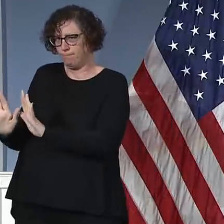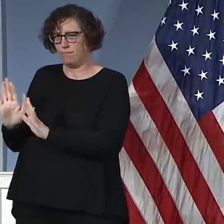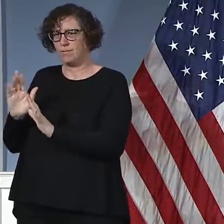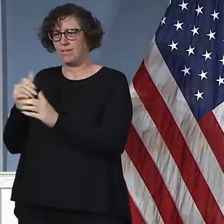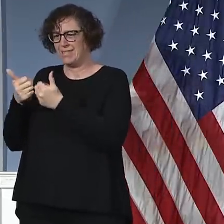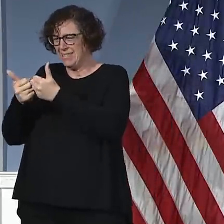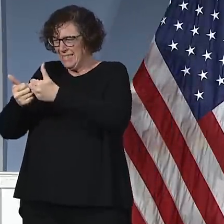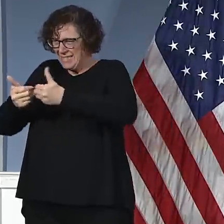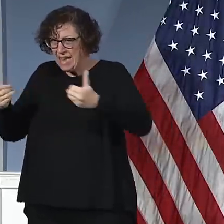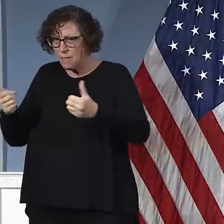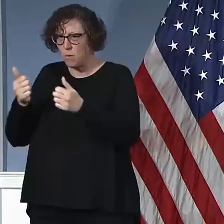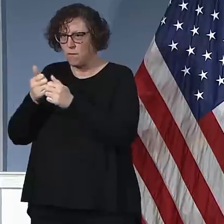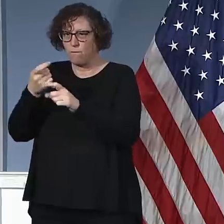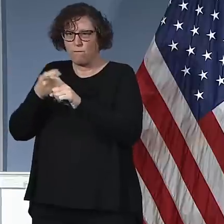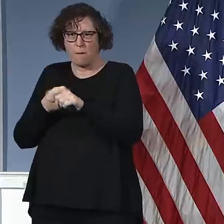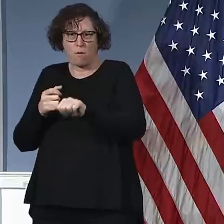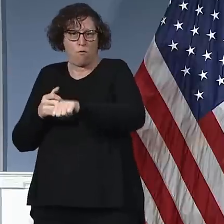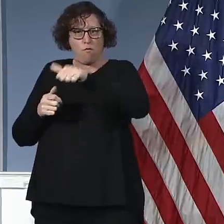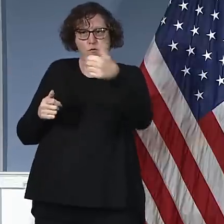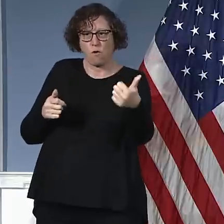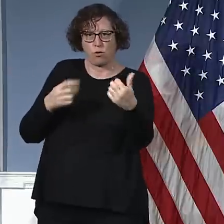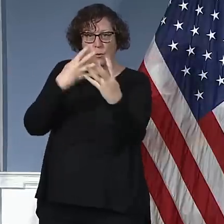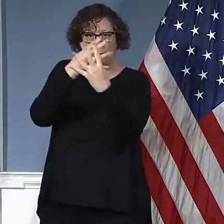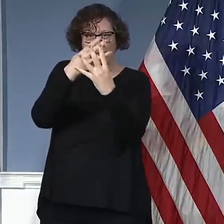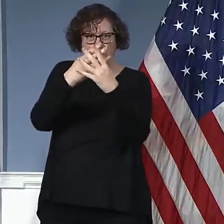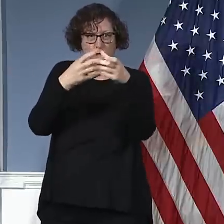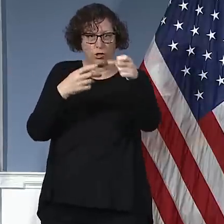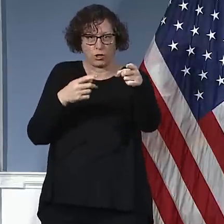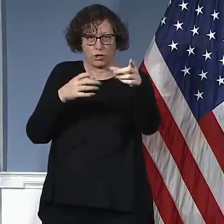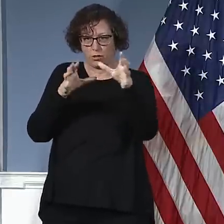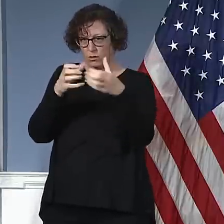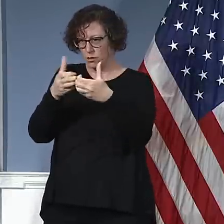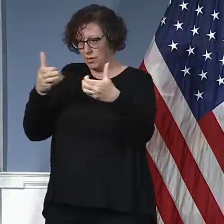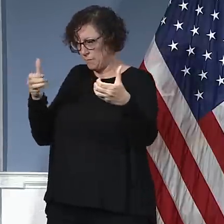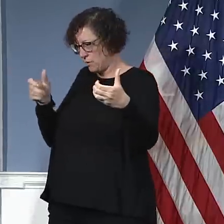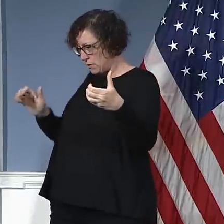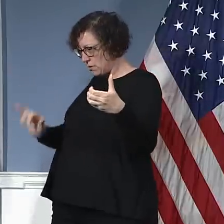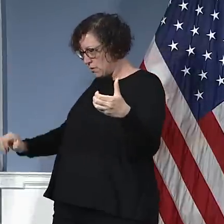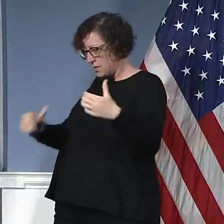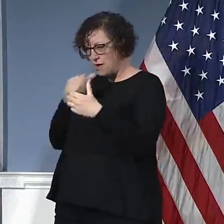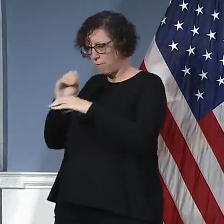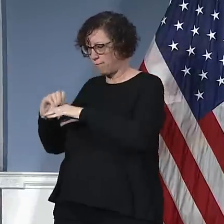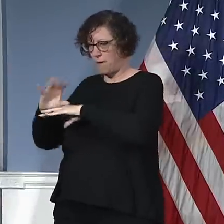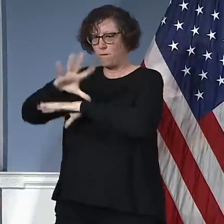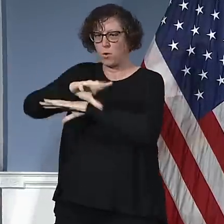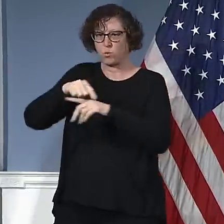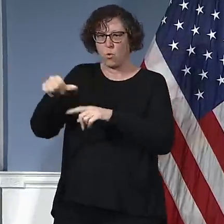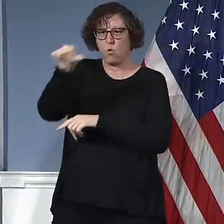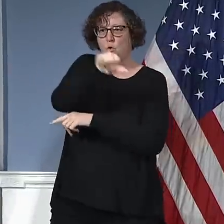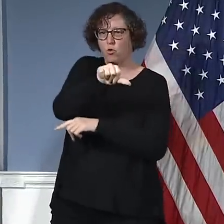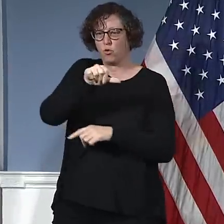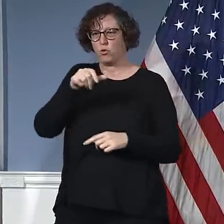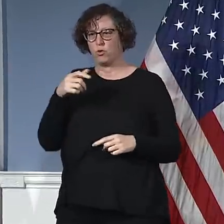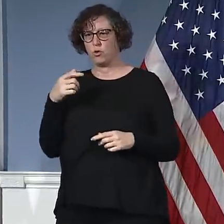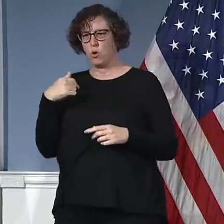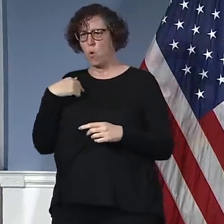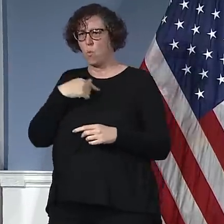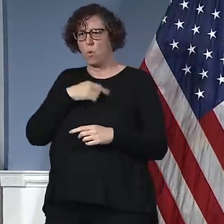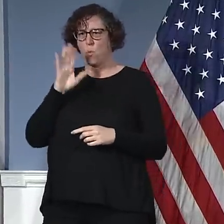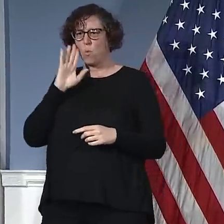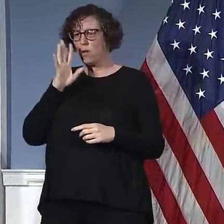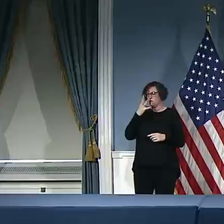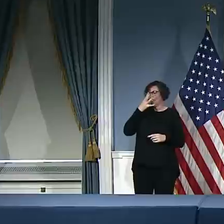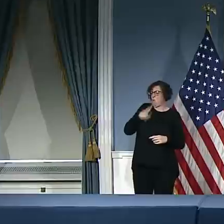is in a different category. They're not going to ignore, no one would ever be allowed to ignore someone symptomatic. Dr. Katz, is that all accurate?